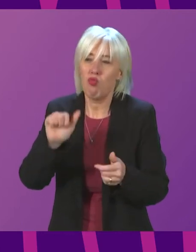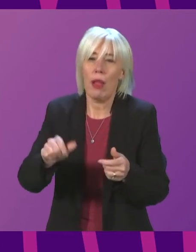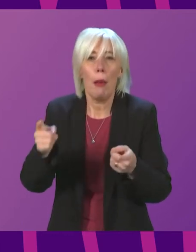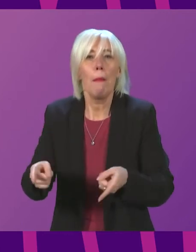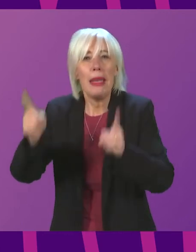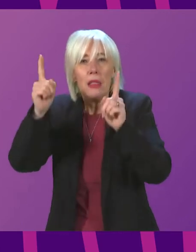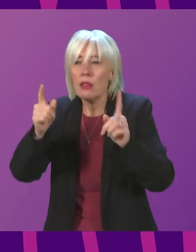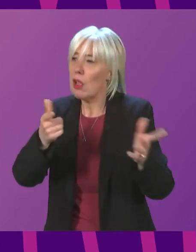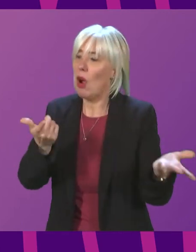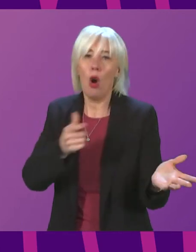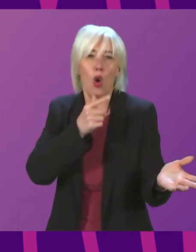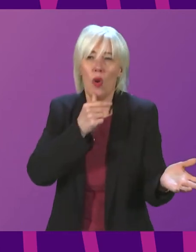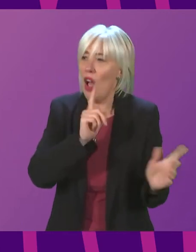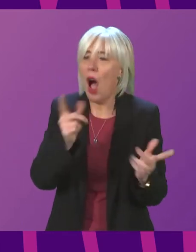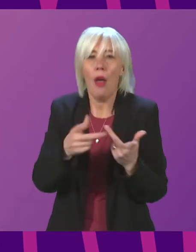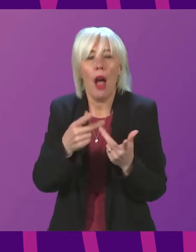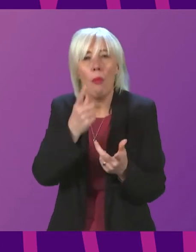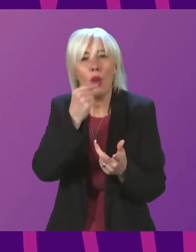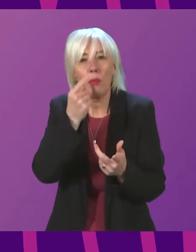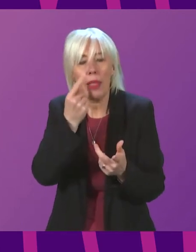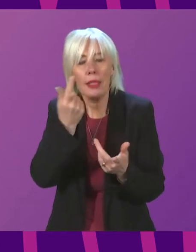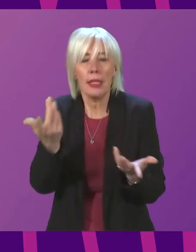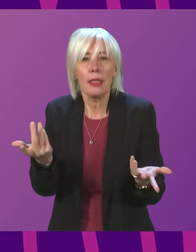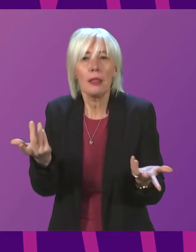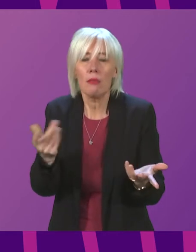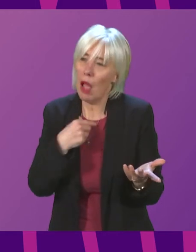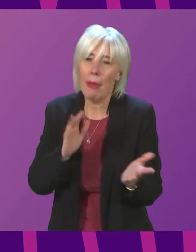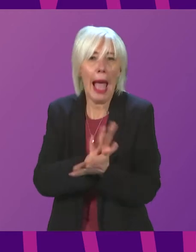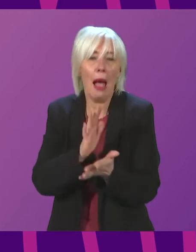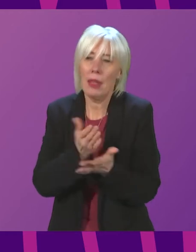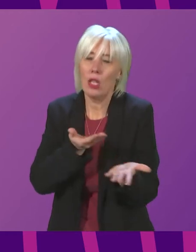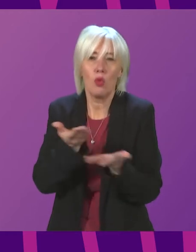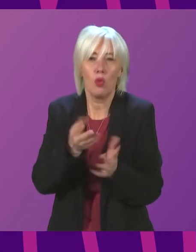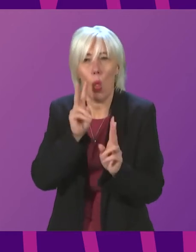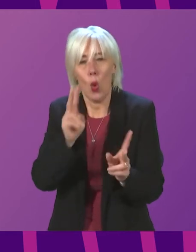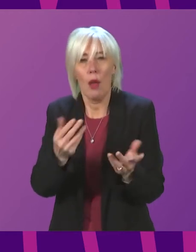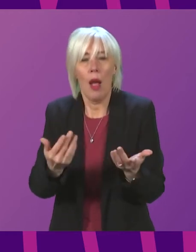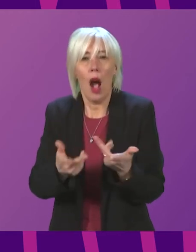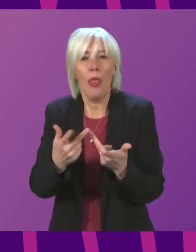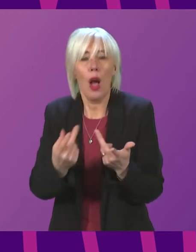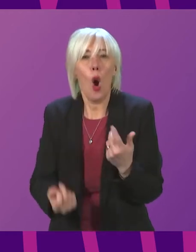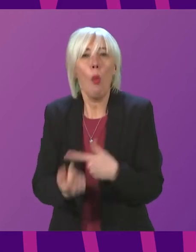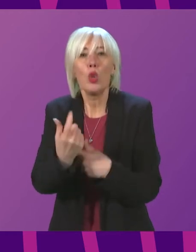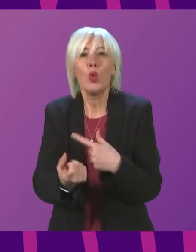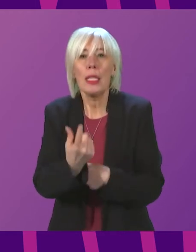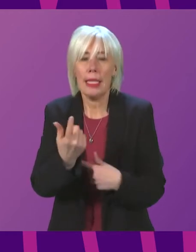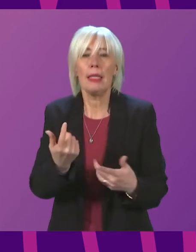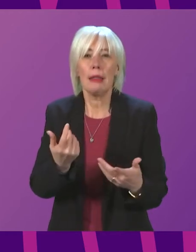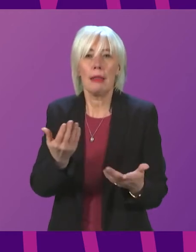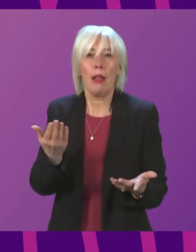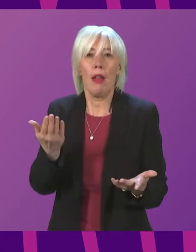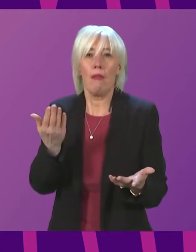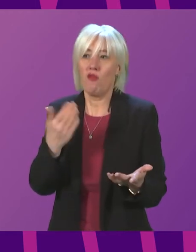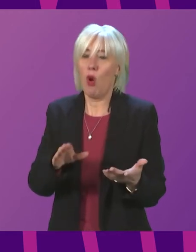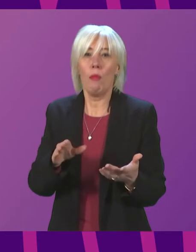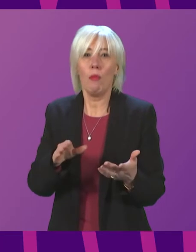to discuss what the possibilities are with regards to opportunities that may be created as a consequence of the